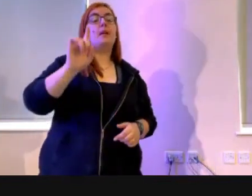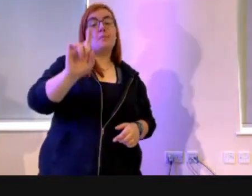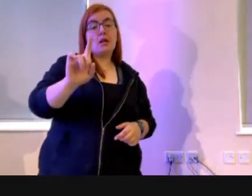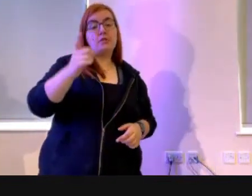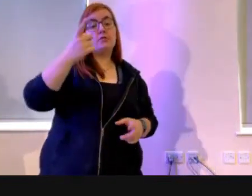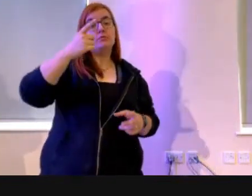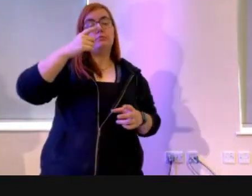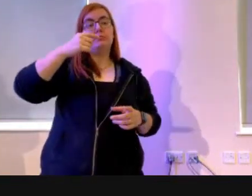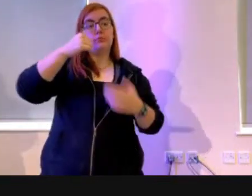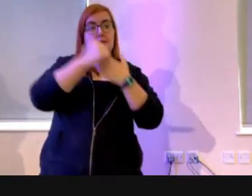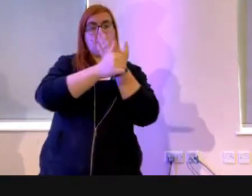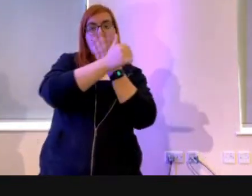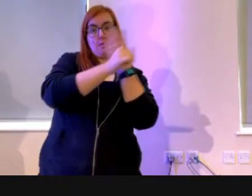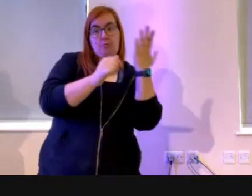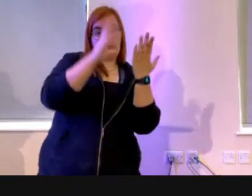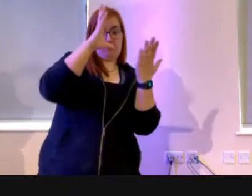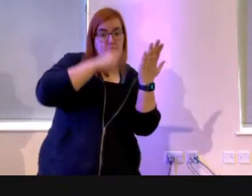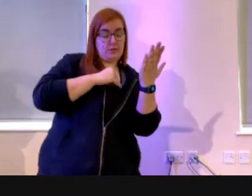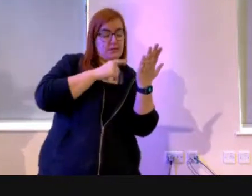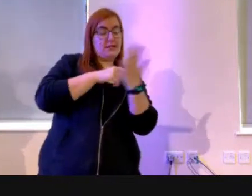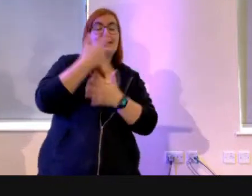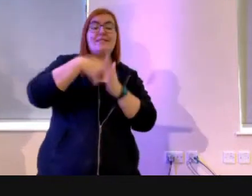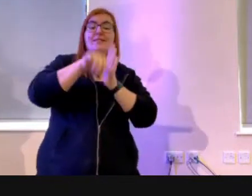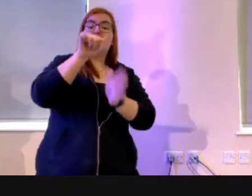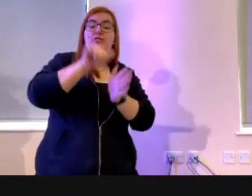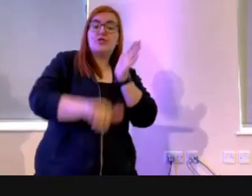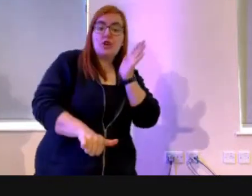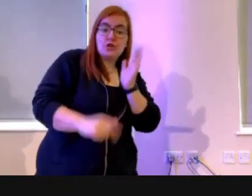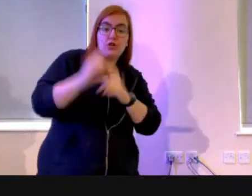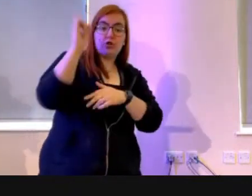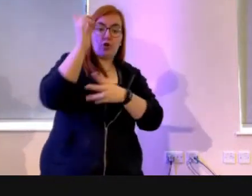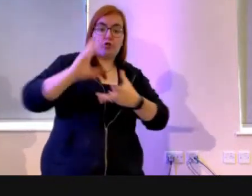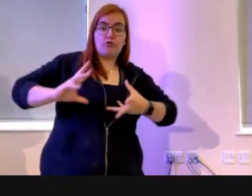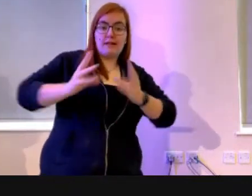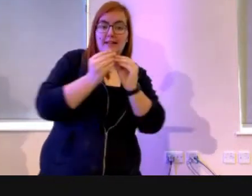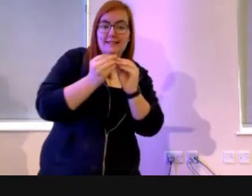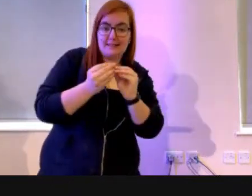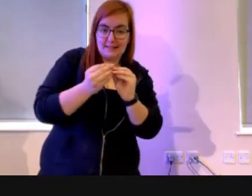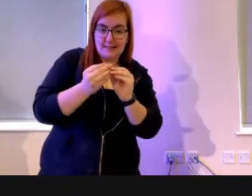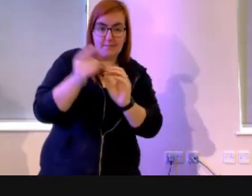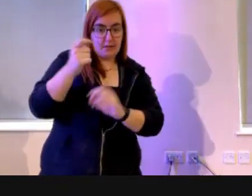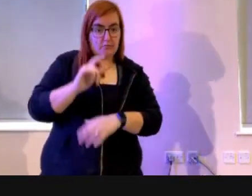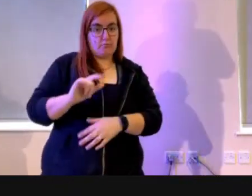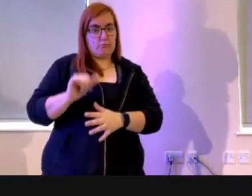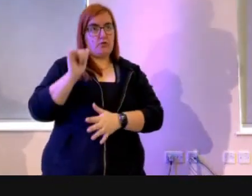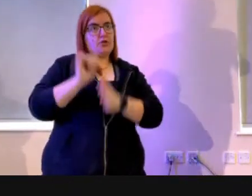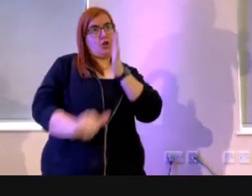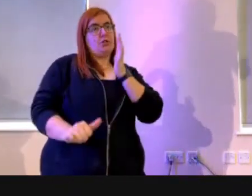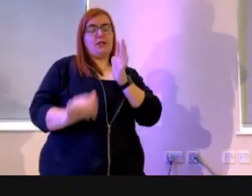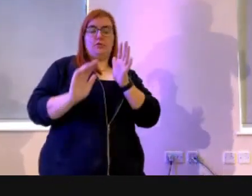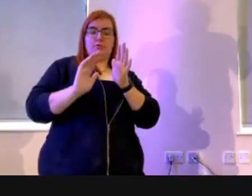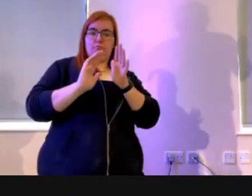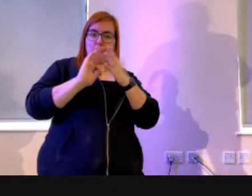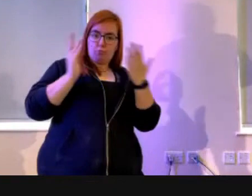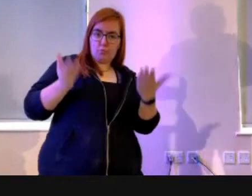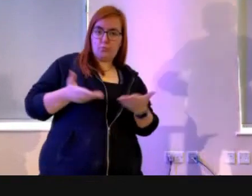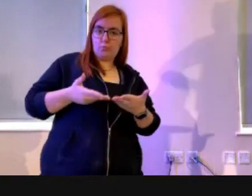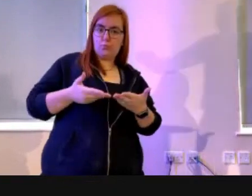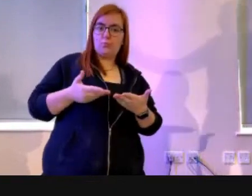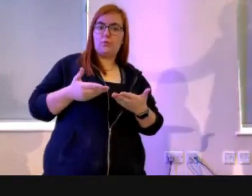beginning of our Bible, it says, In the beginning, God created. And we're told this story of how God created the heavens and the earth. Everything